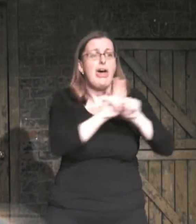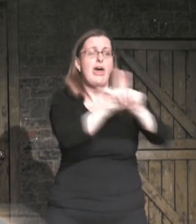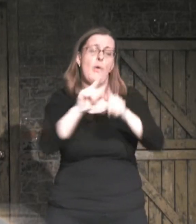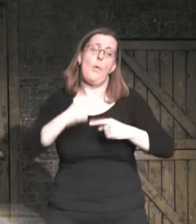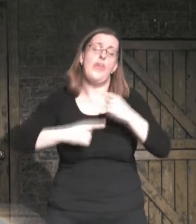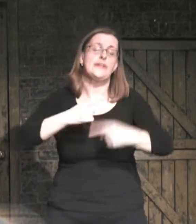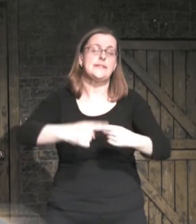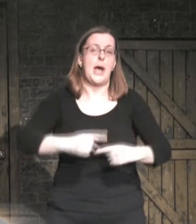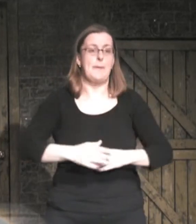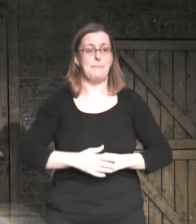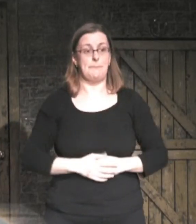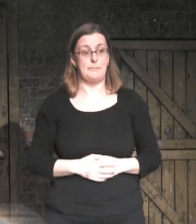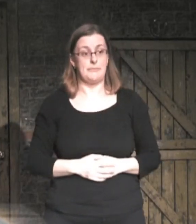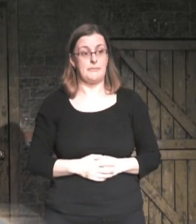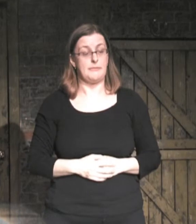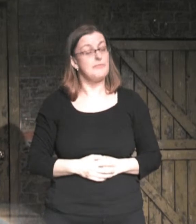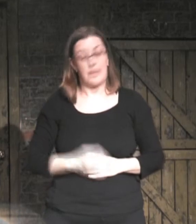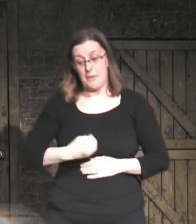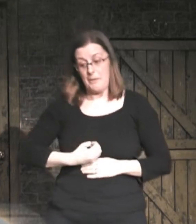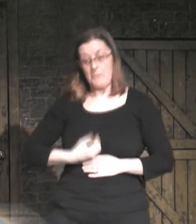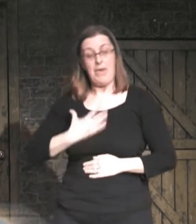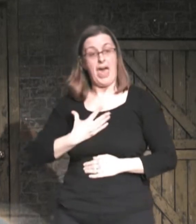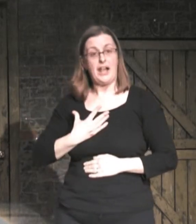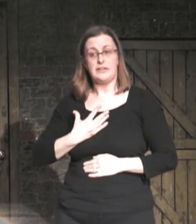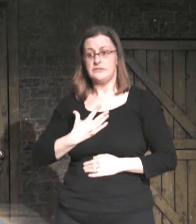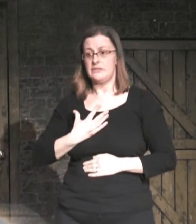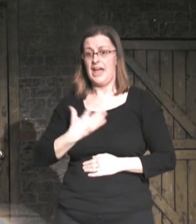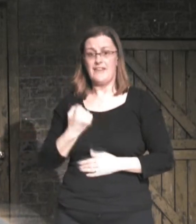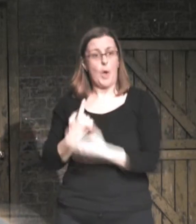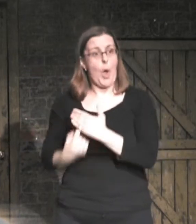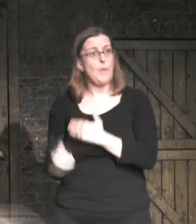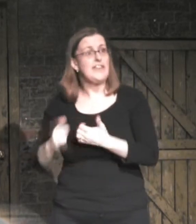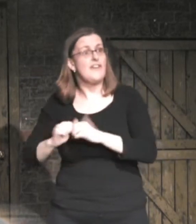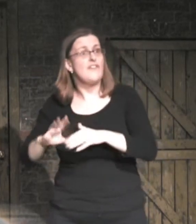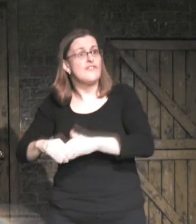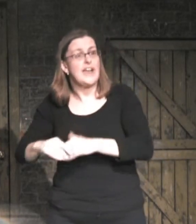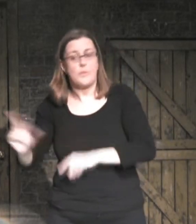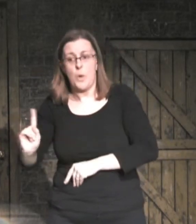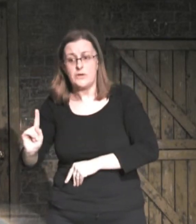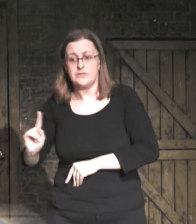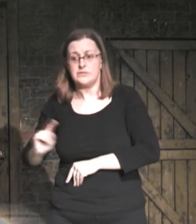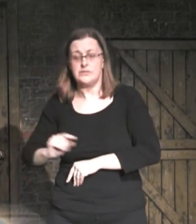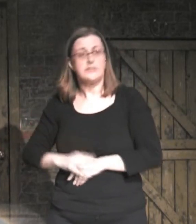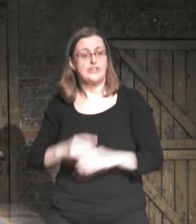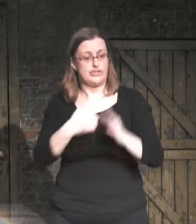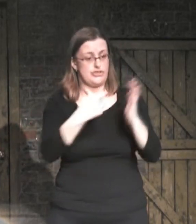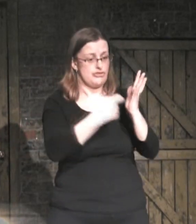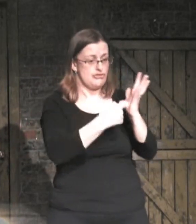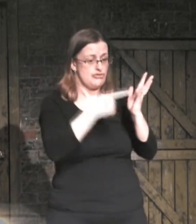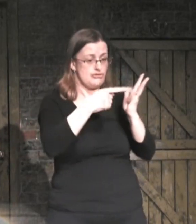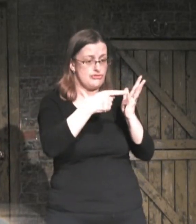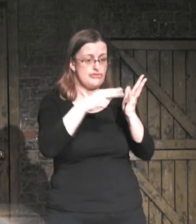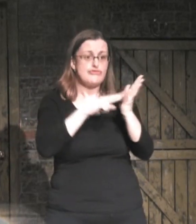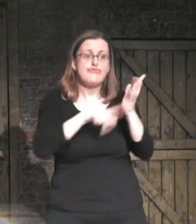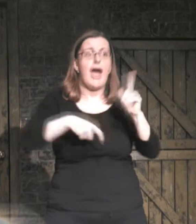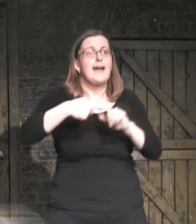In fact her only friends seem to be the Runks, small rodent